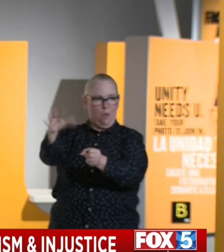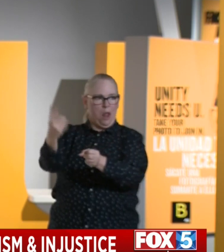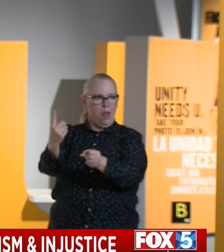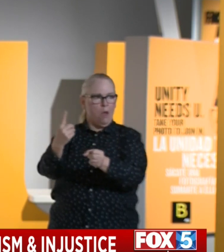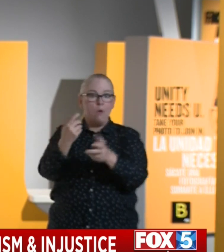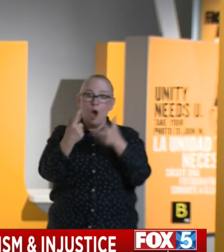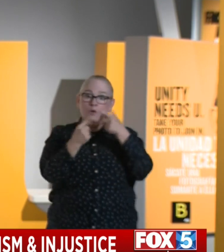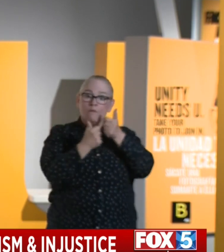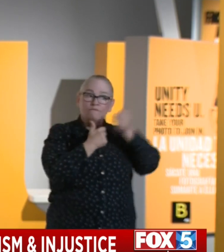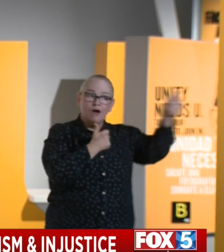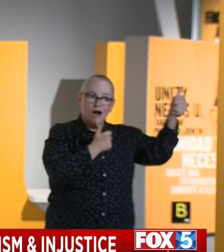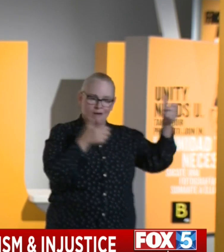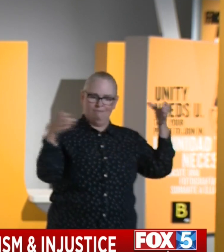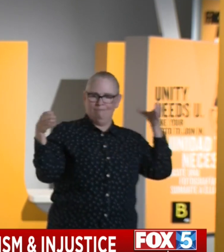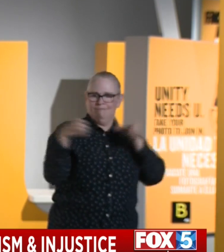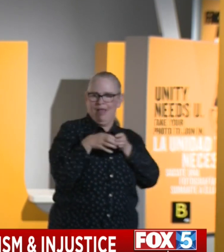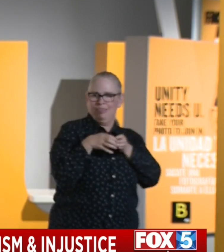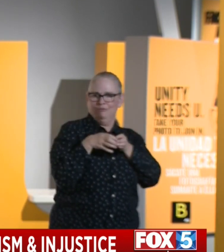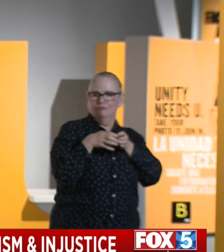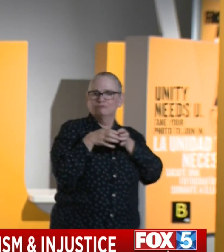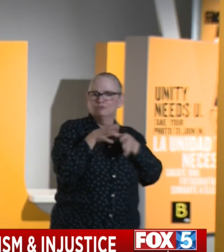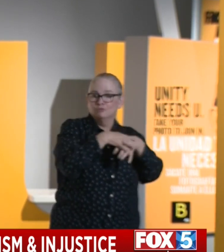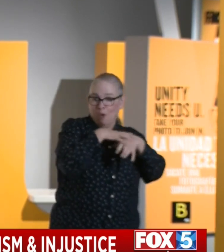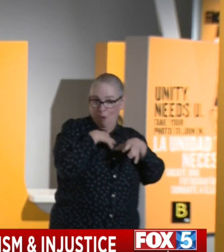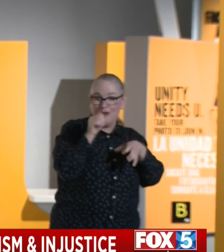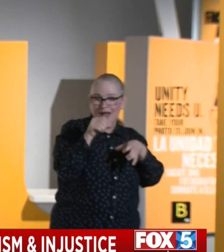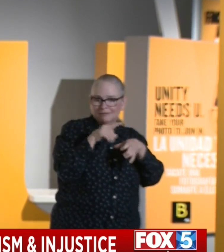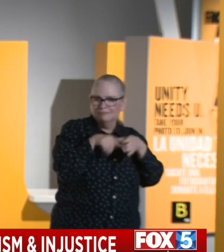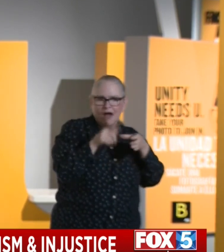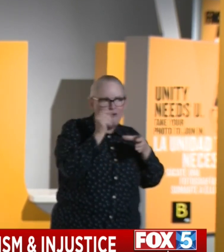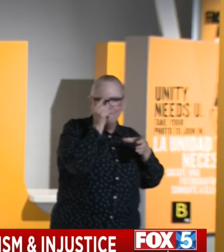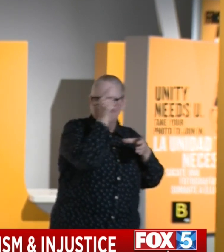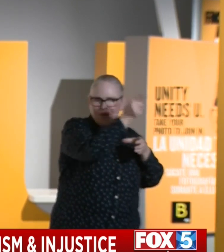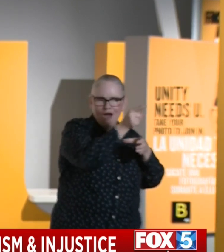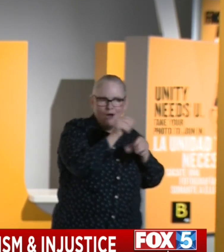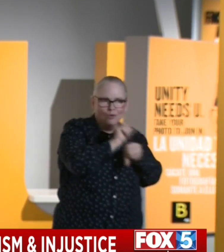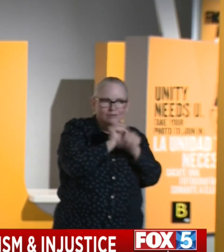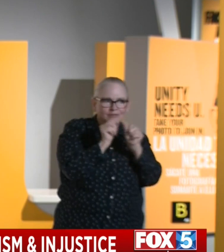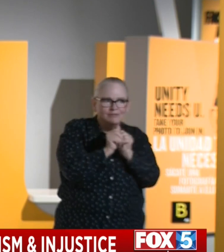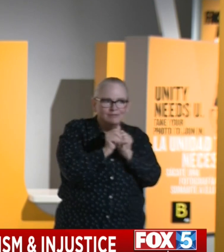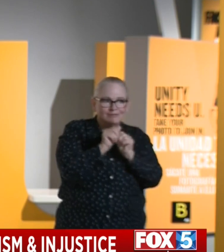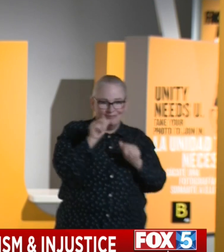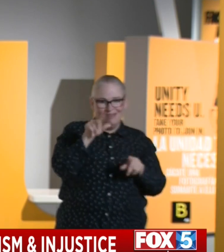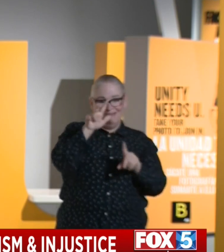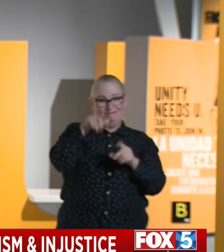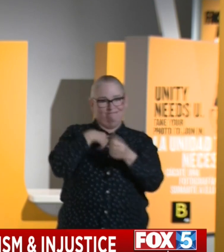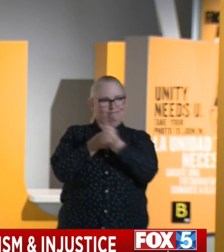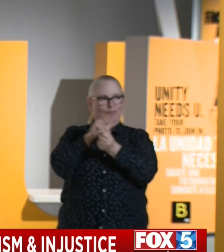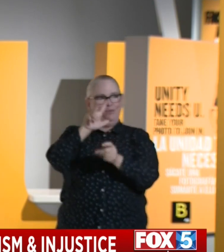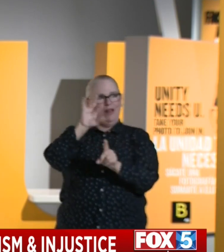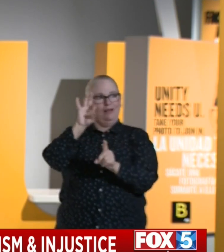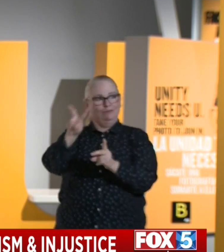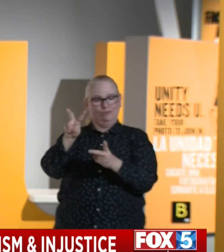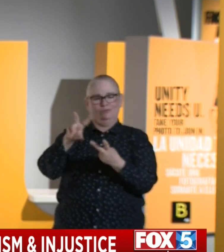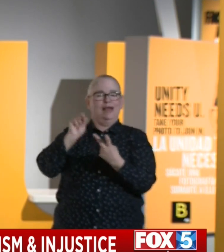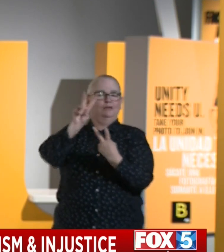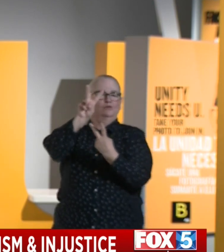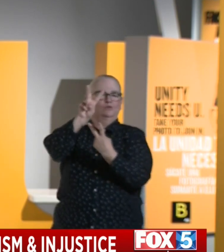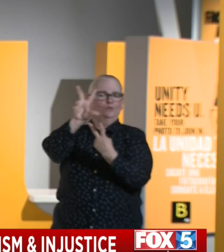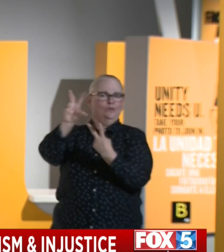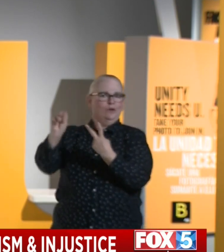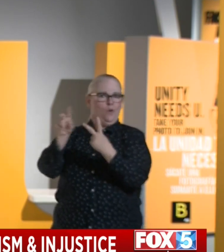got to go together. And when we signed 392 and 230 last year, we did that in the spirit of collaboration and cooperation.